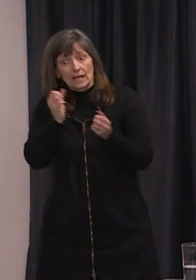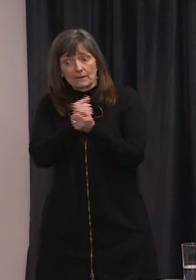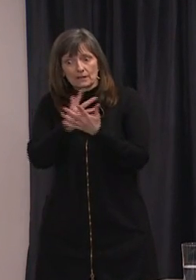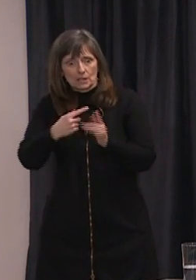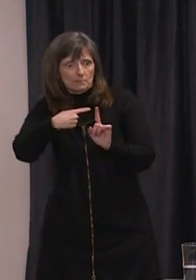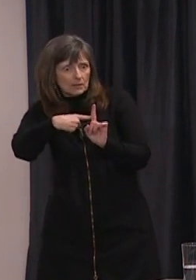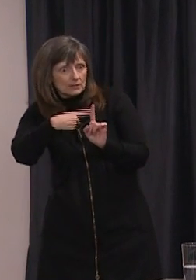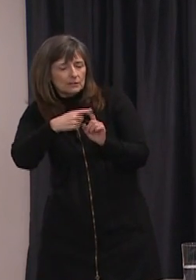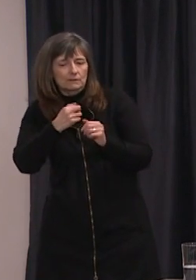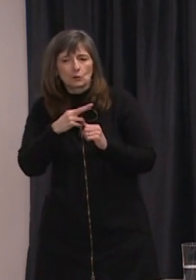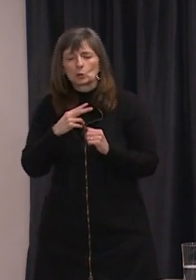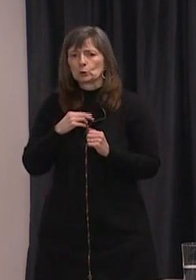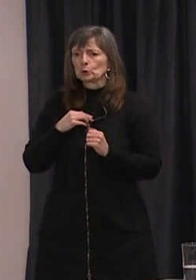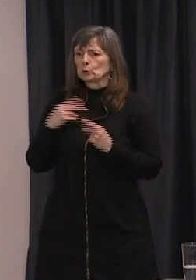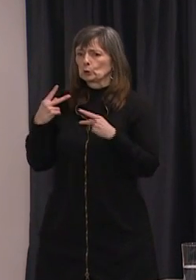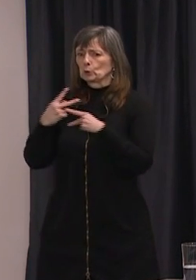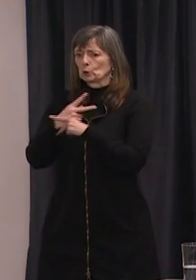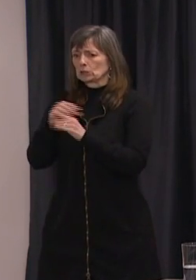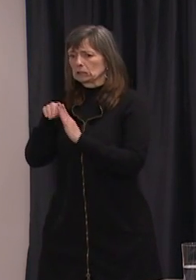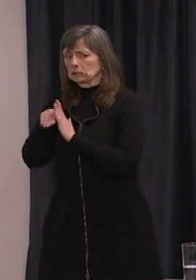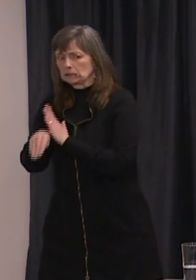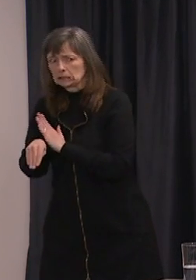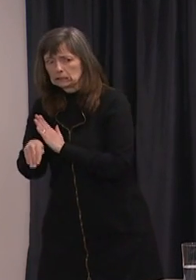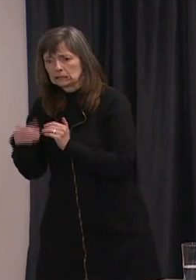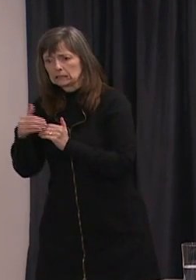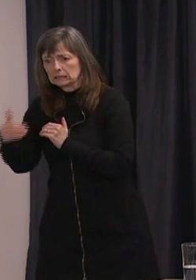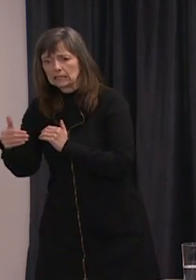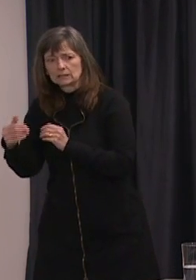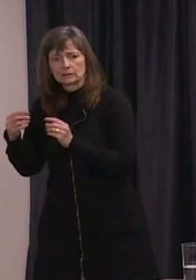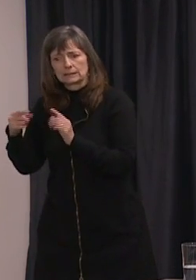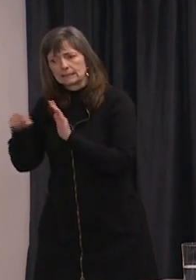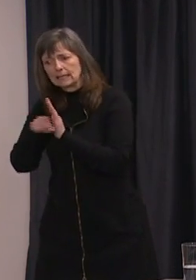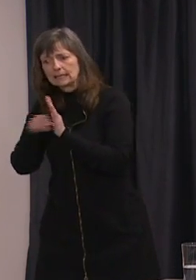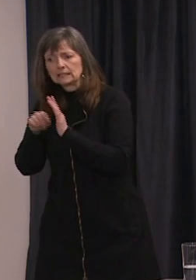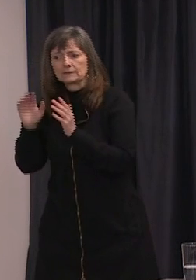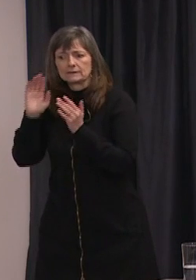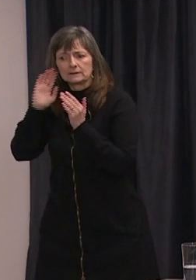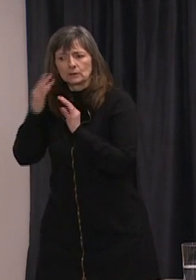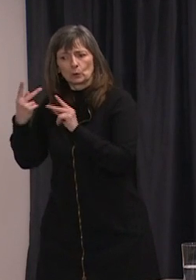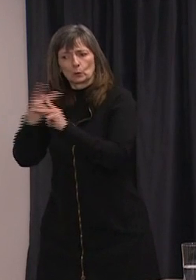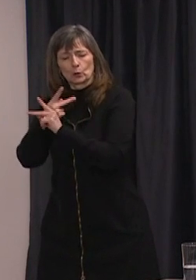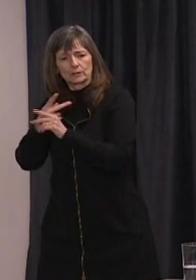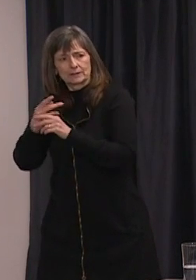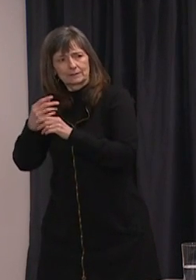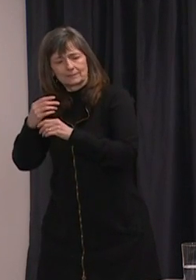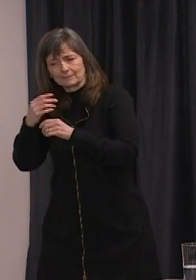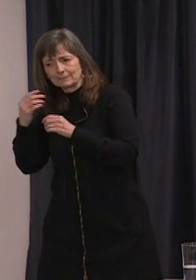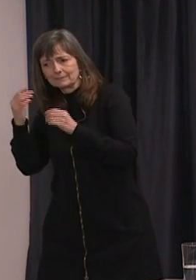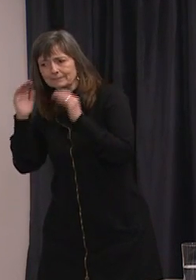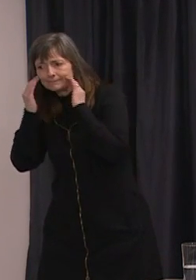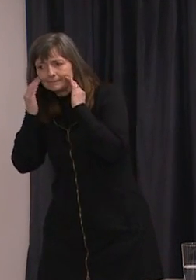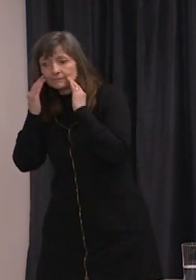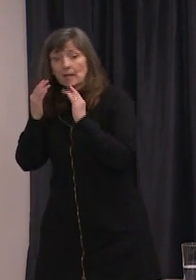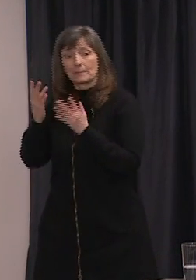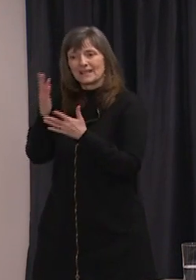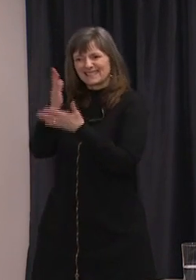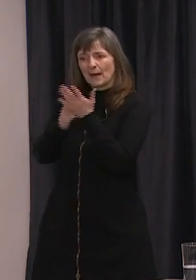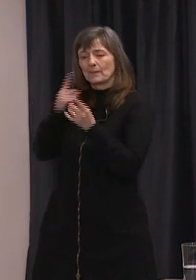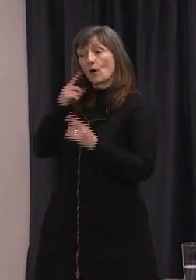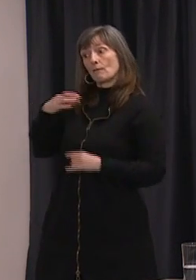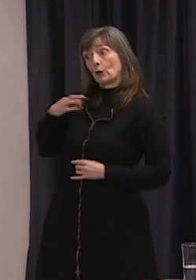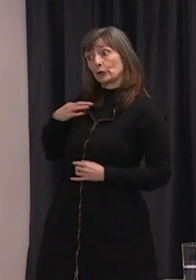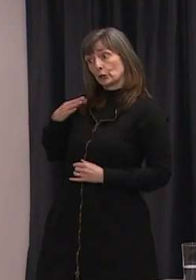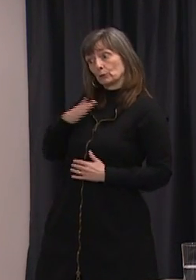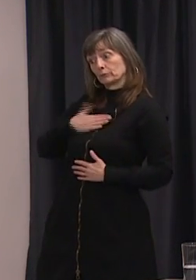And what are you looking for as sort of the next step where we may need to tighten restrictions further, make some of these voluntary measures more mandatory?